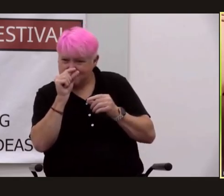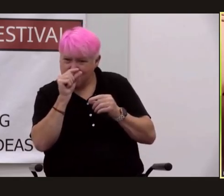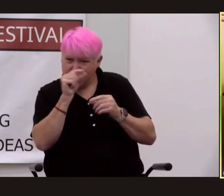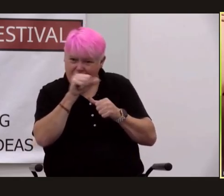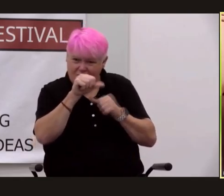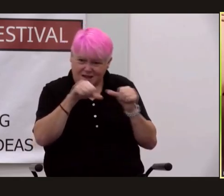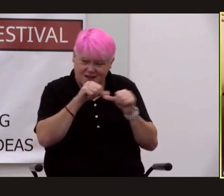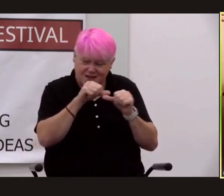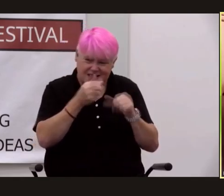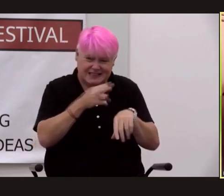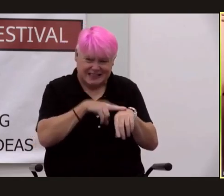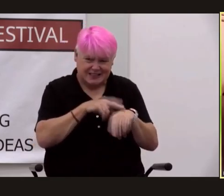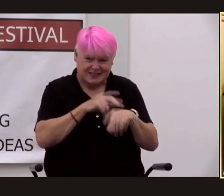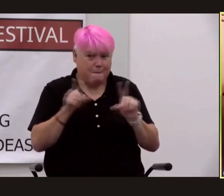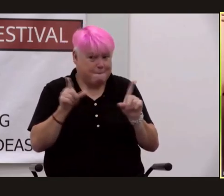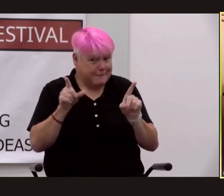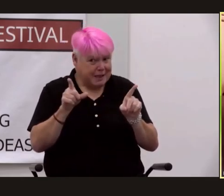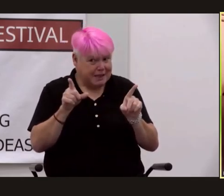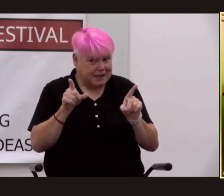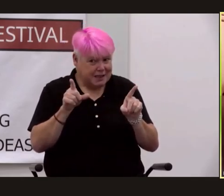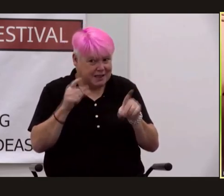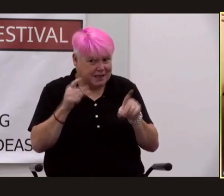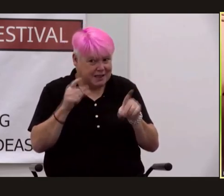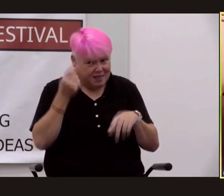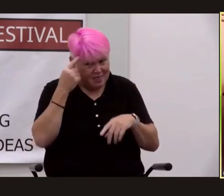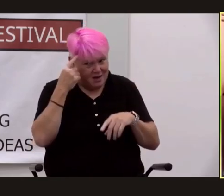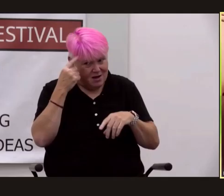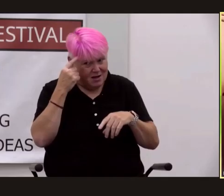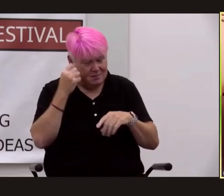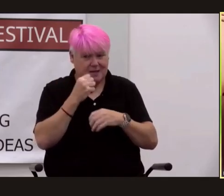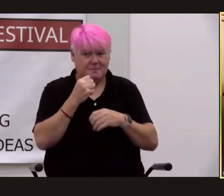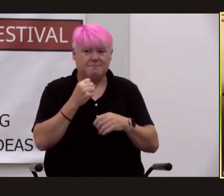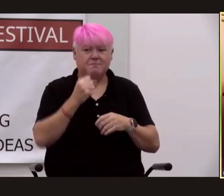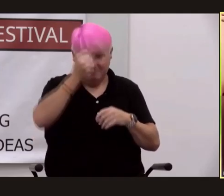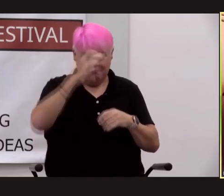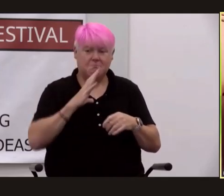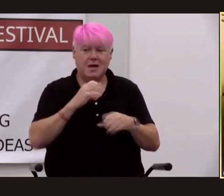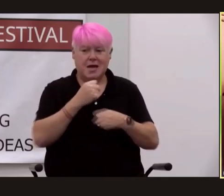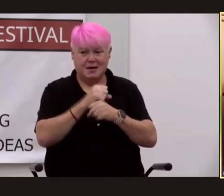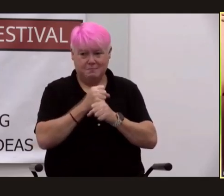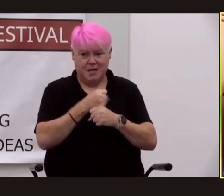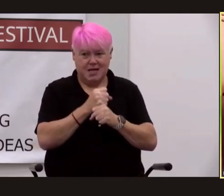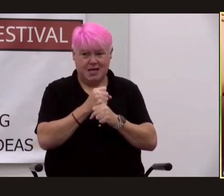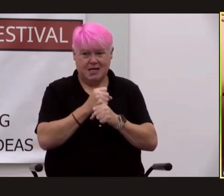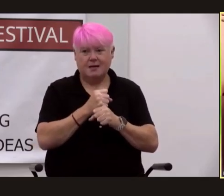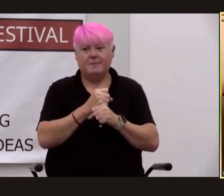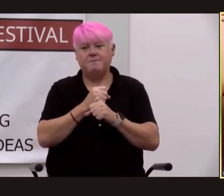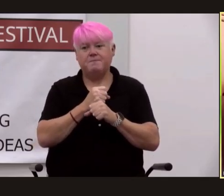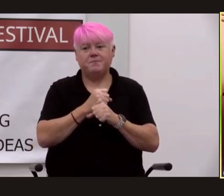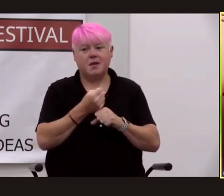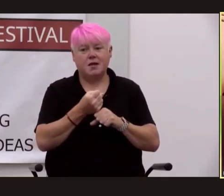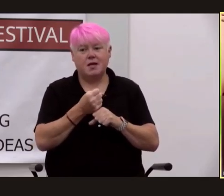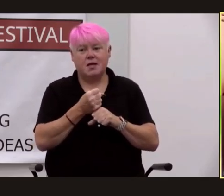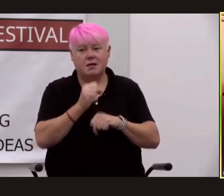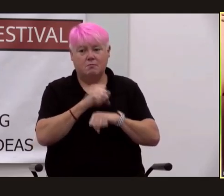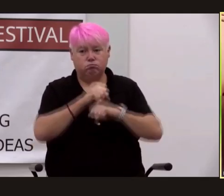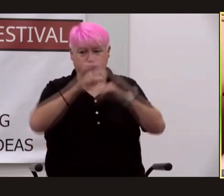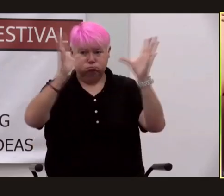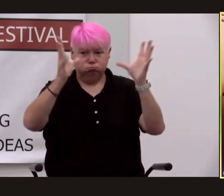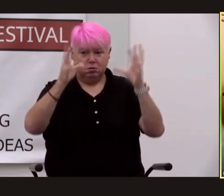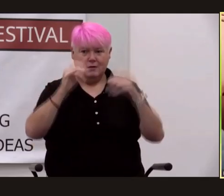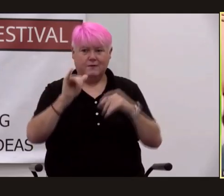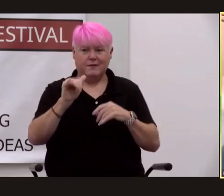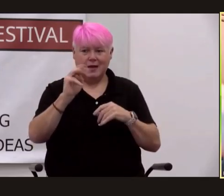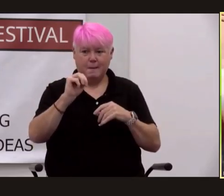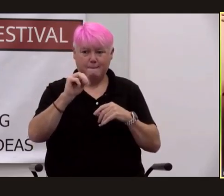naturally but at the time was thought to be entirely artificial element and a whole new way of setting off the bomb called an implosion not an